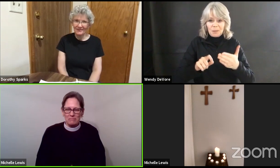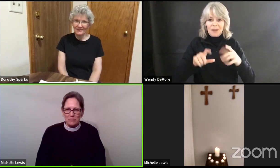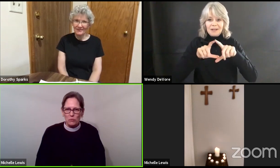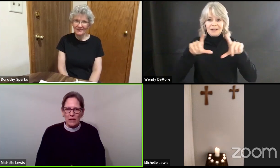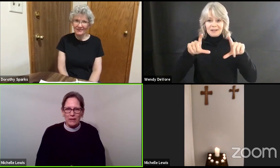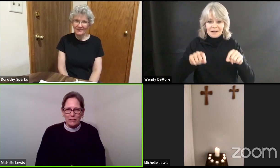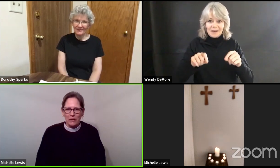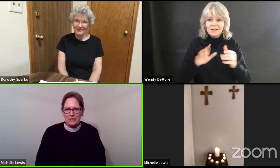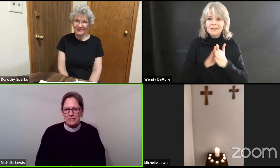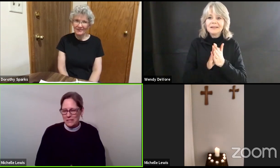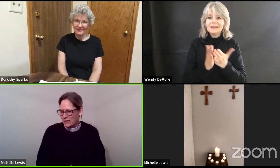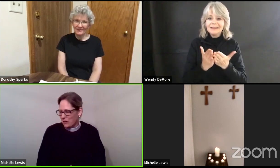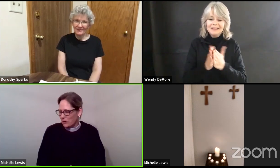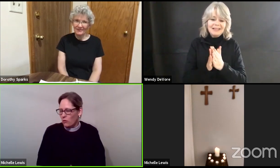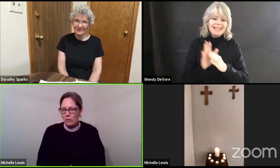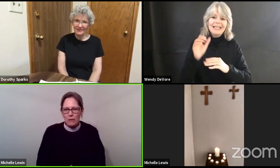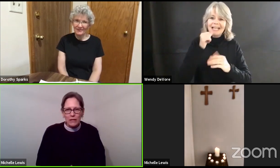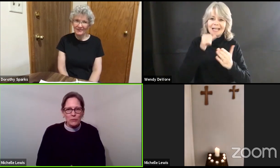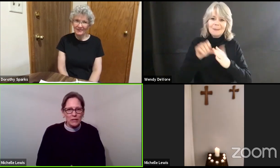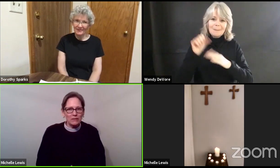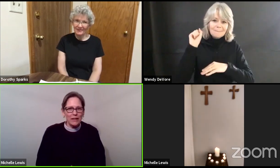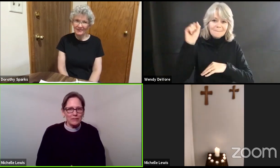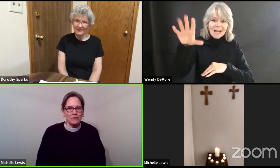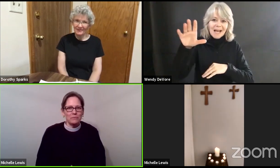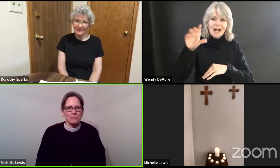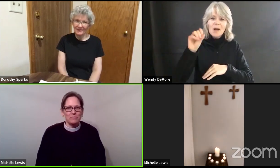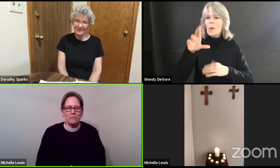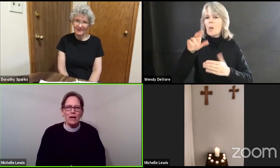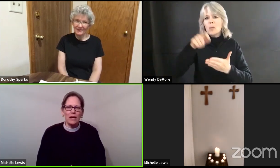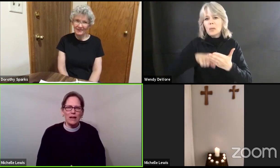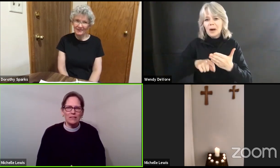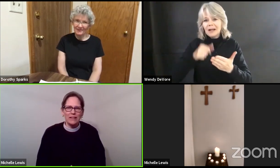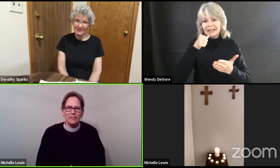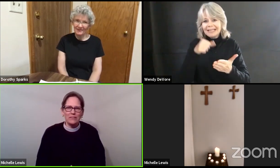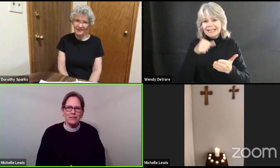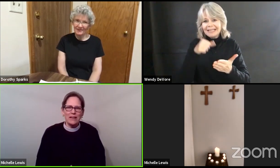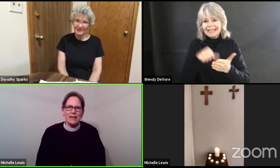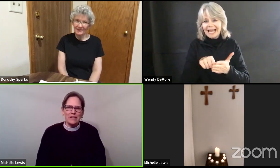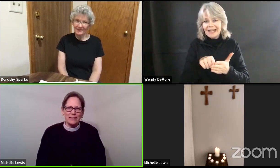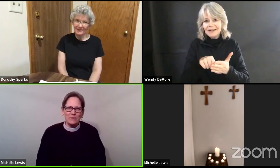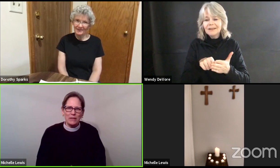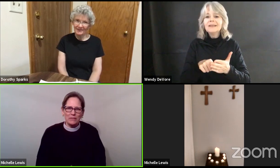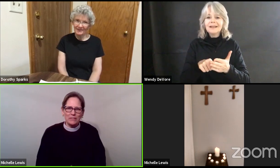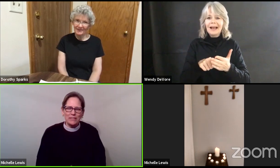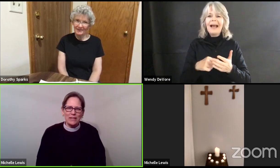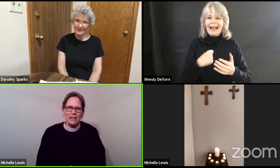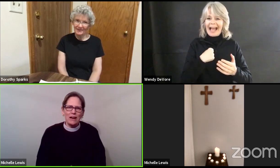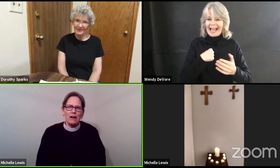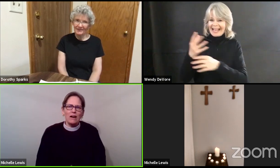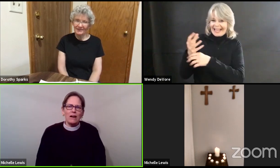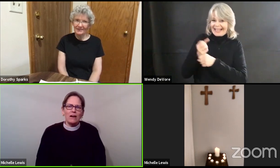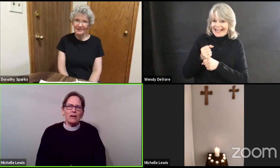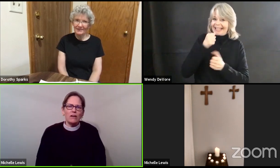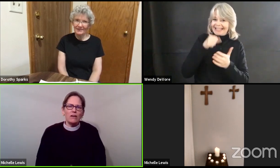Write a card. Send a card. Or write a quick letter. I got a letter in the mail today. Oh,